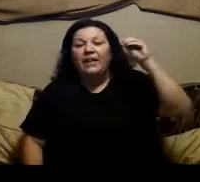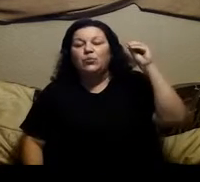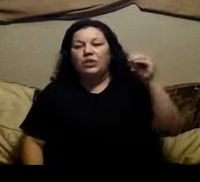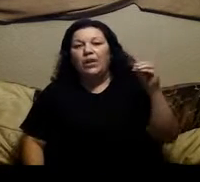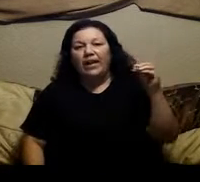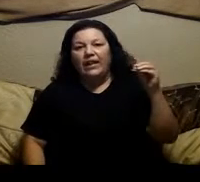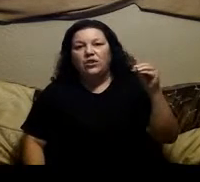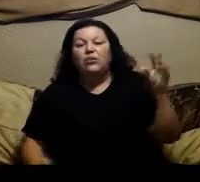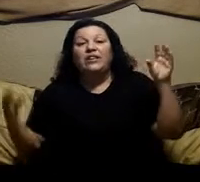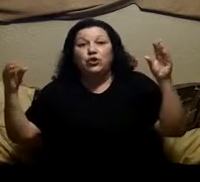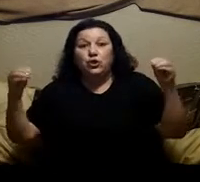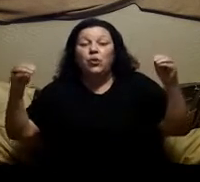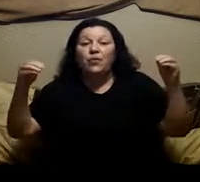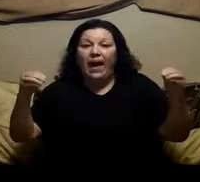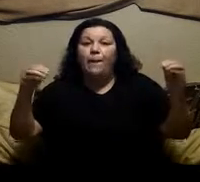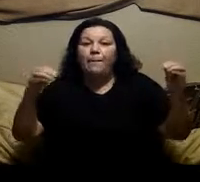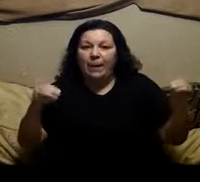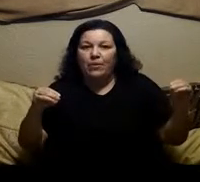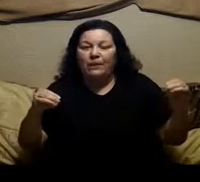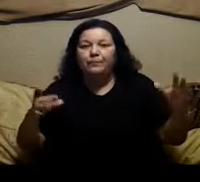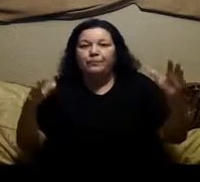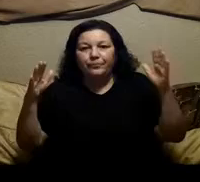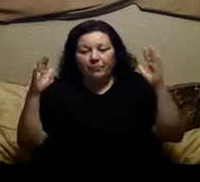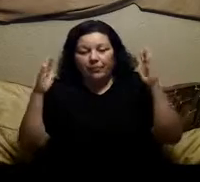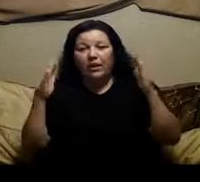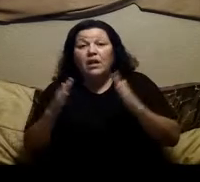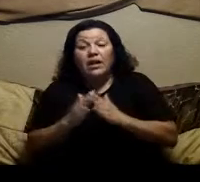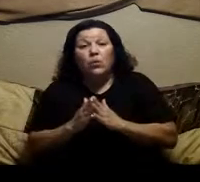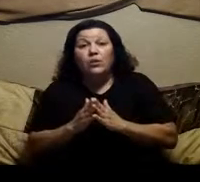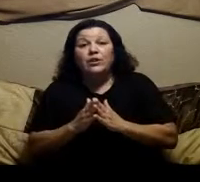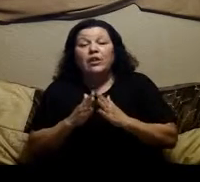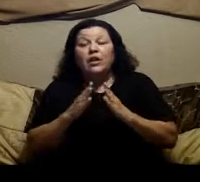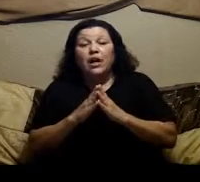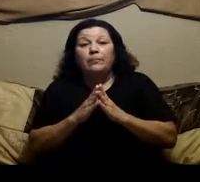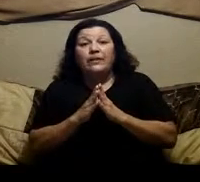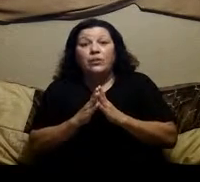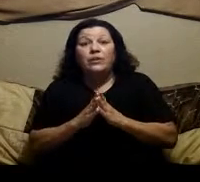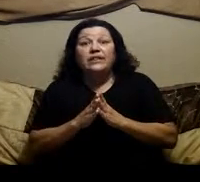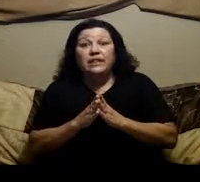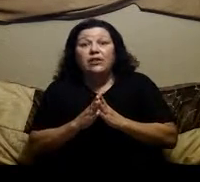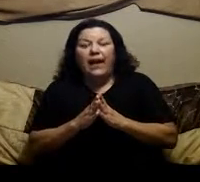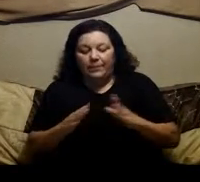that's what you got to get to is to that memory in order um in order to heal that